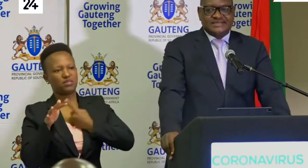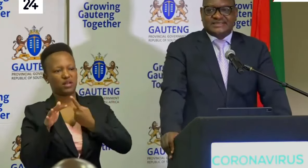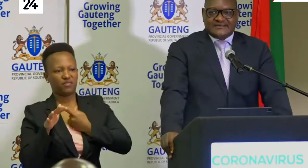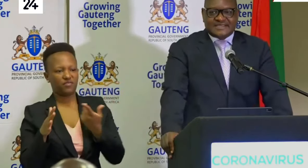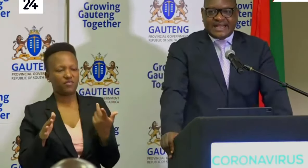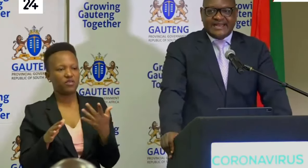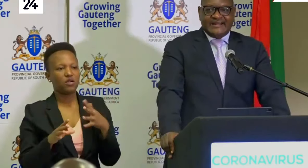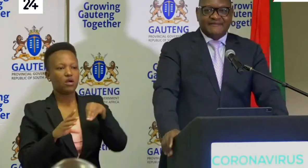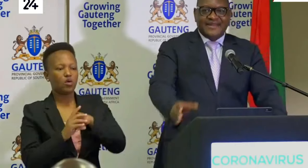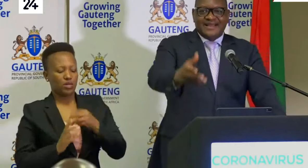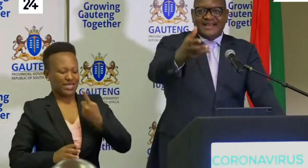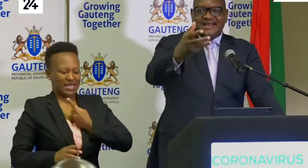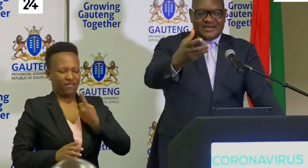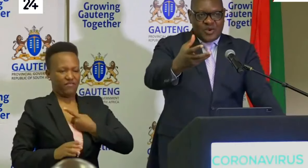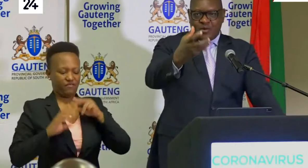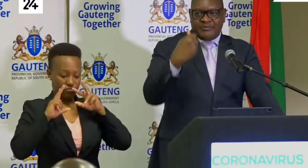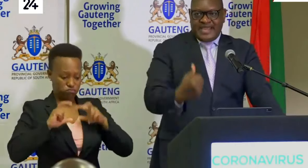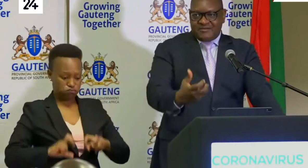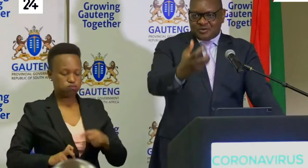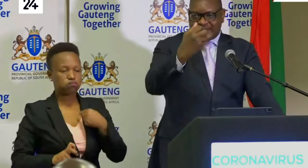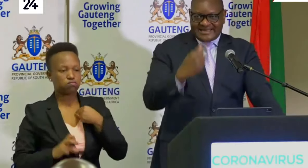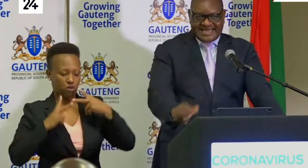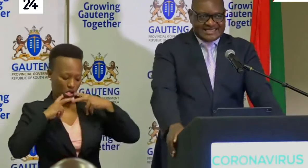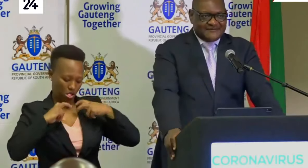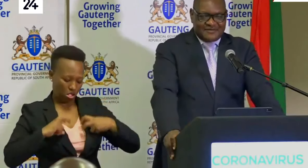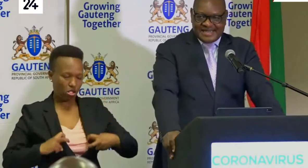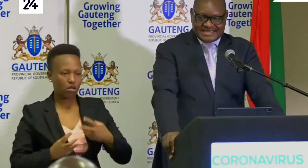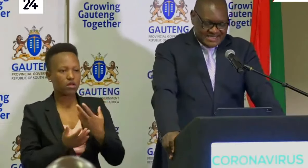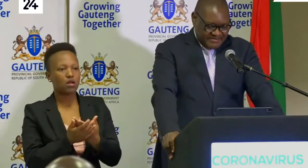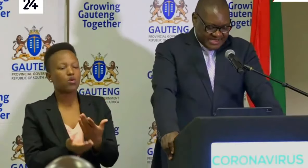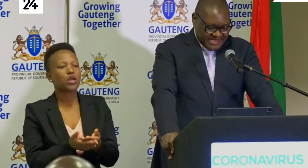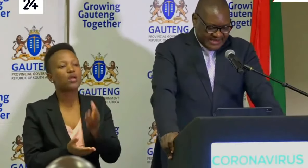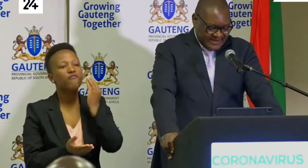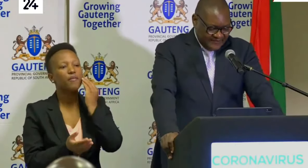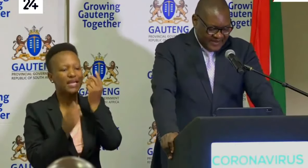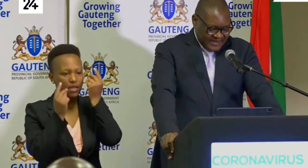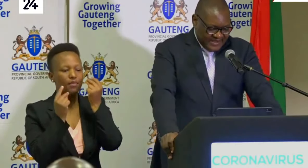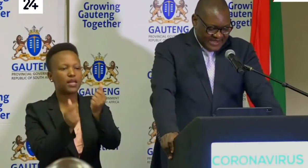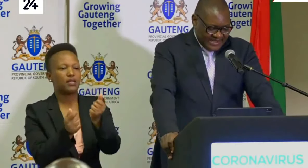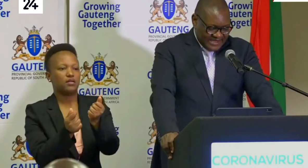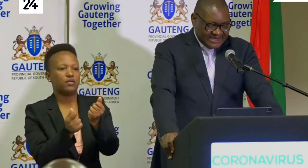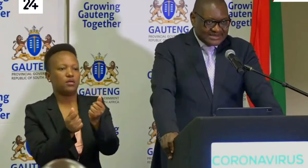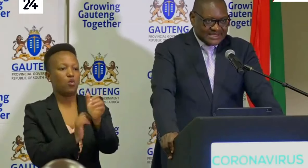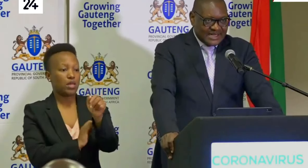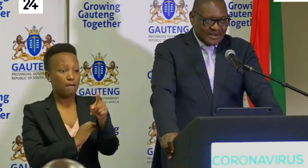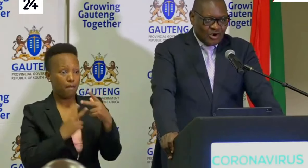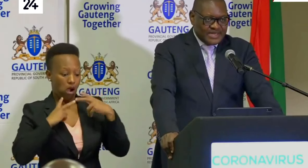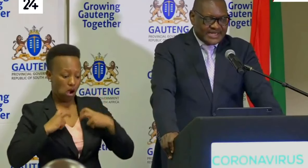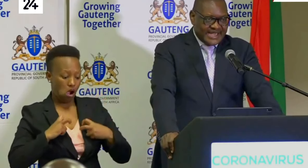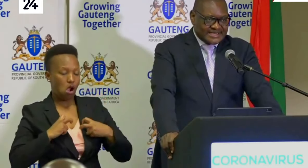including self-screening, and we will be able to get that information immediately and